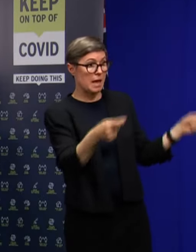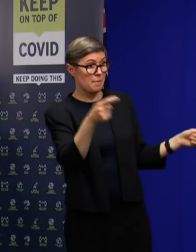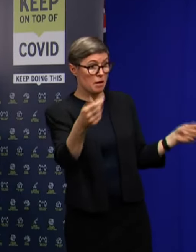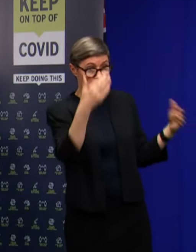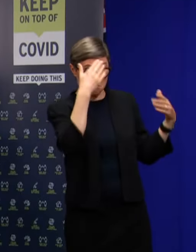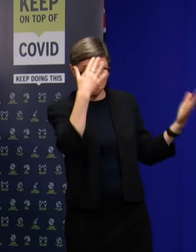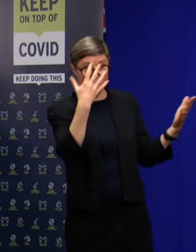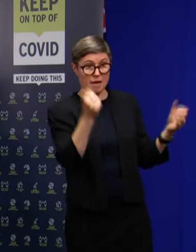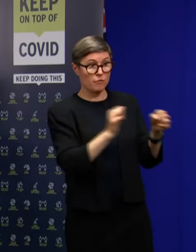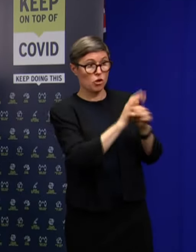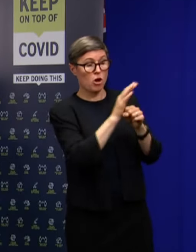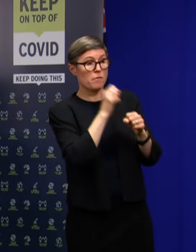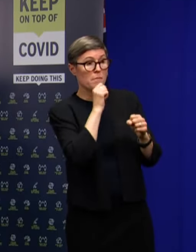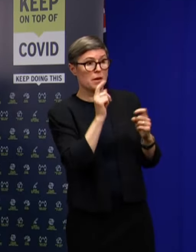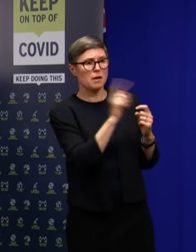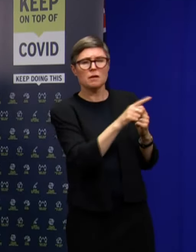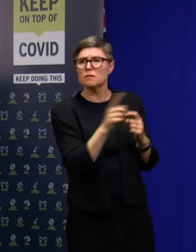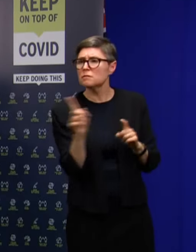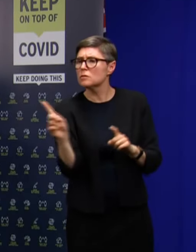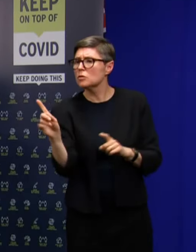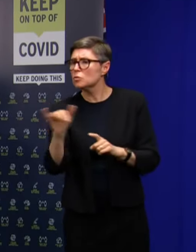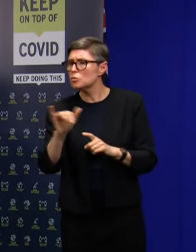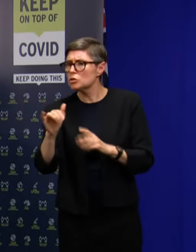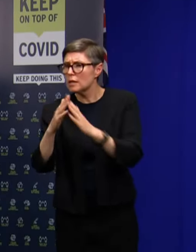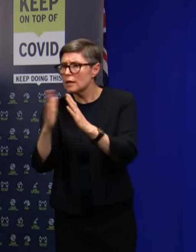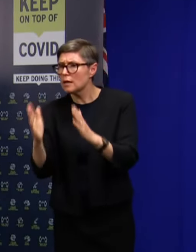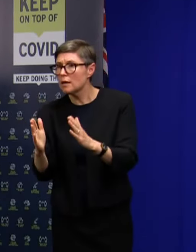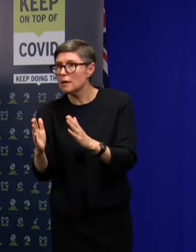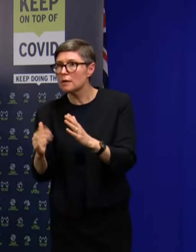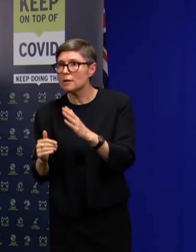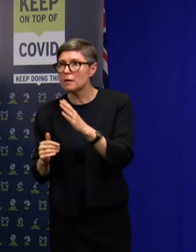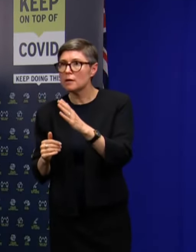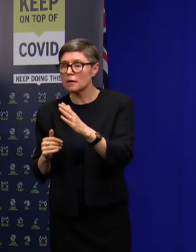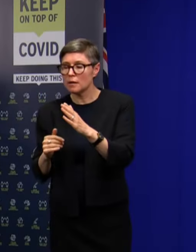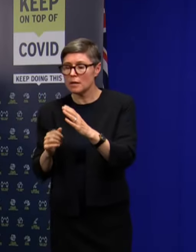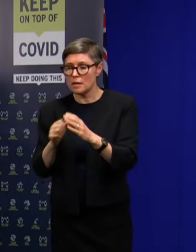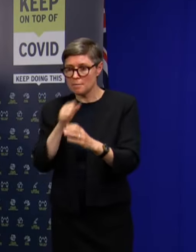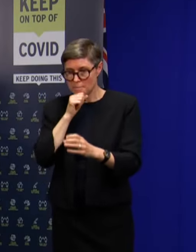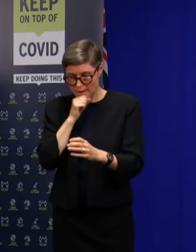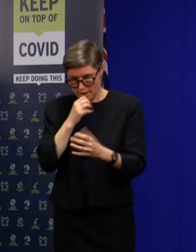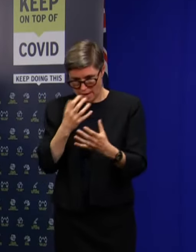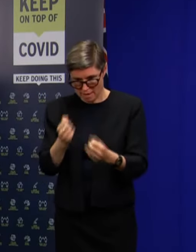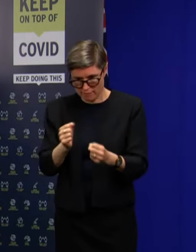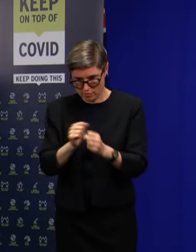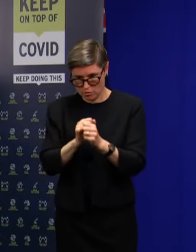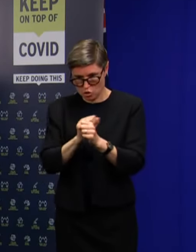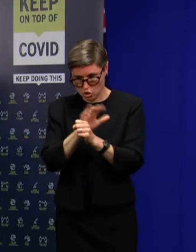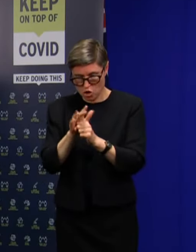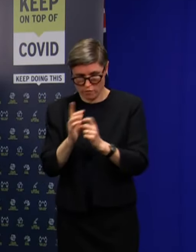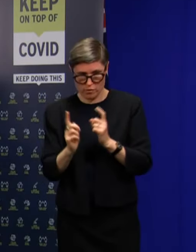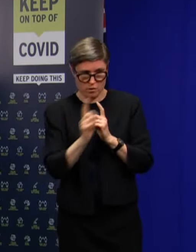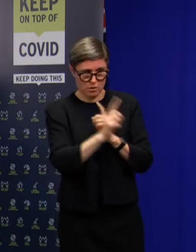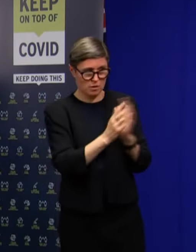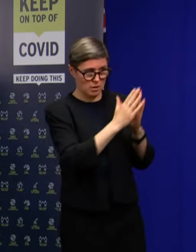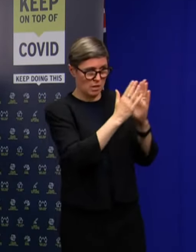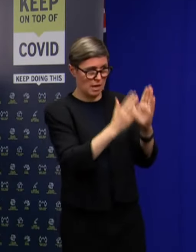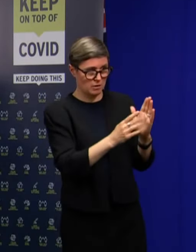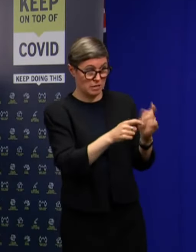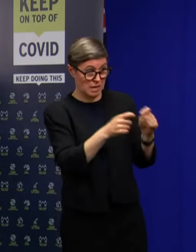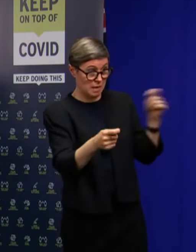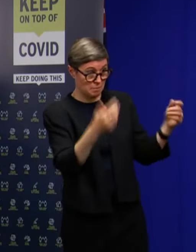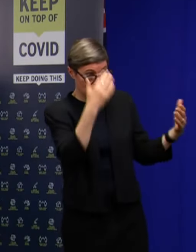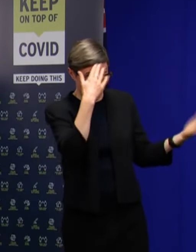that there is? The neighbours, the neighbours of which property? Of where the positive case was found? Well, I don't have that advice